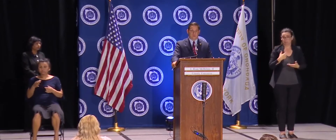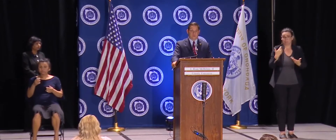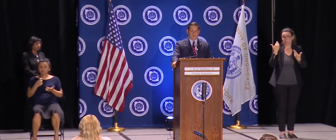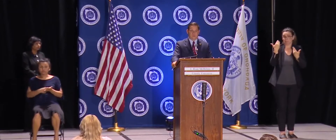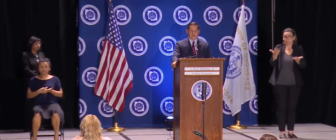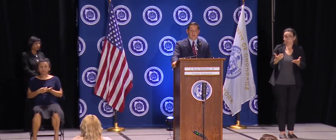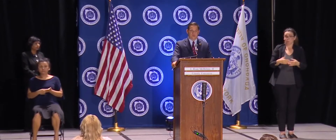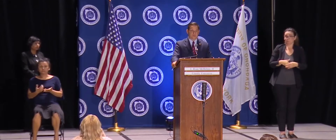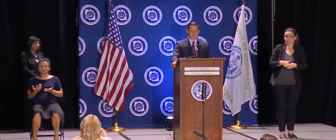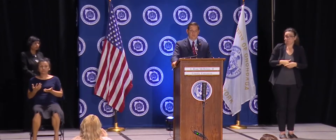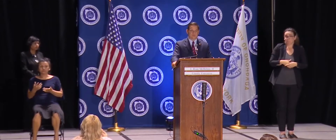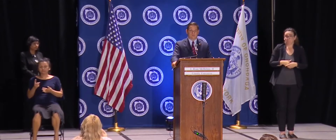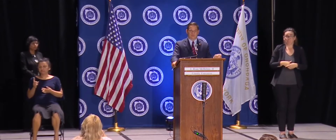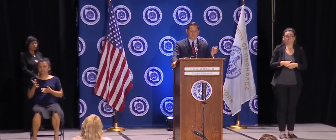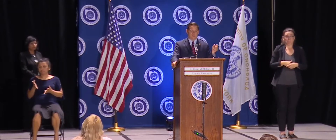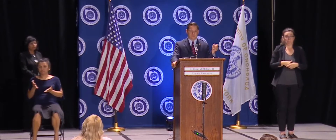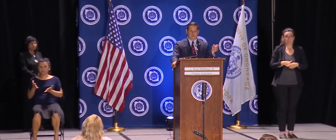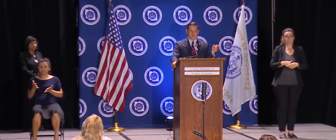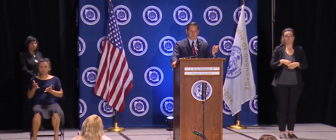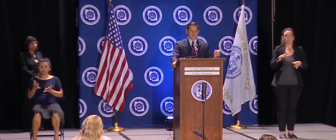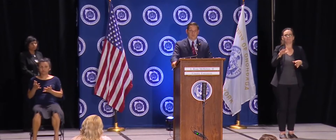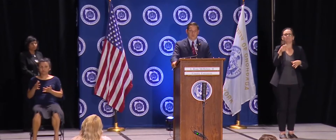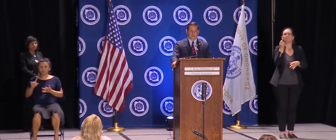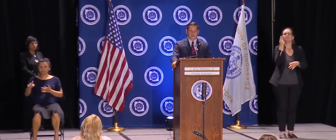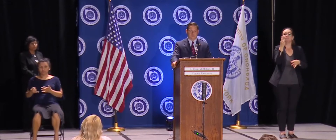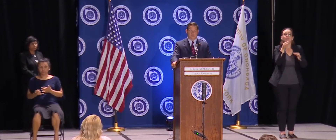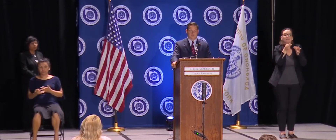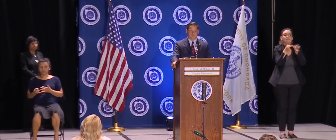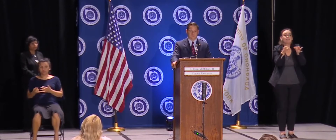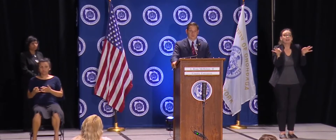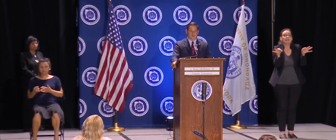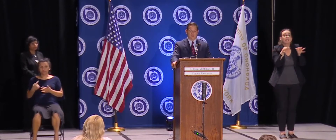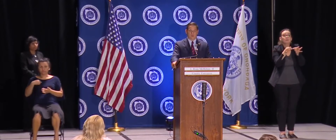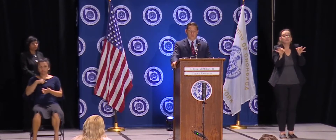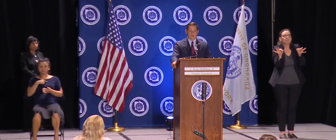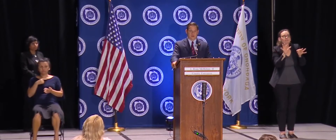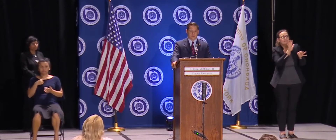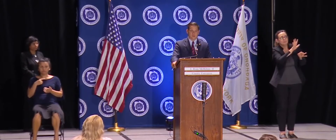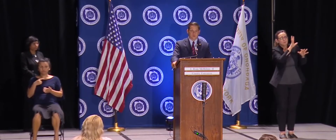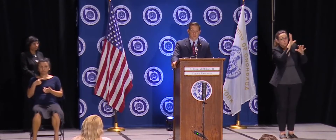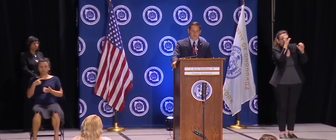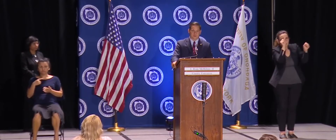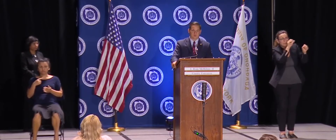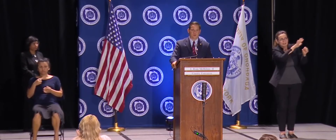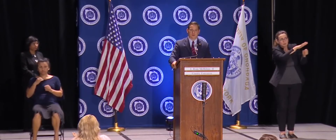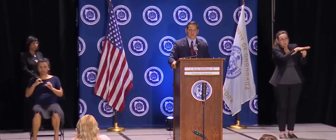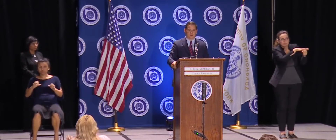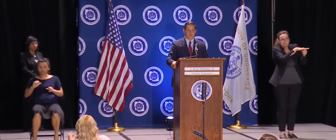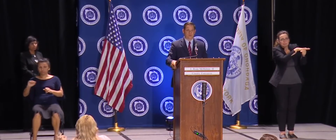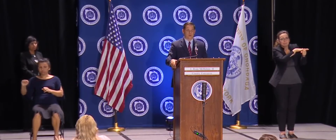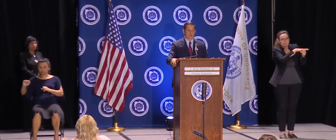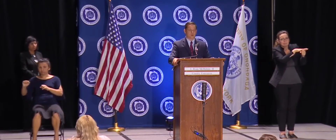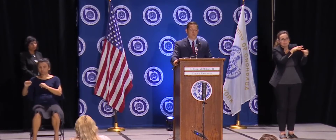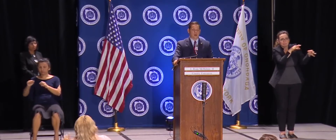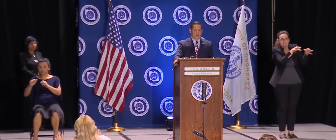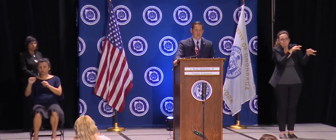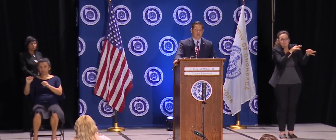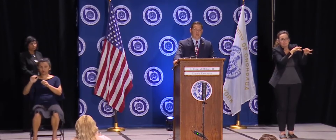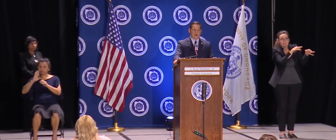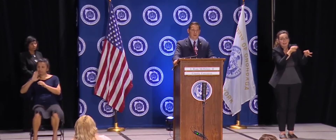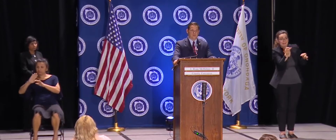language, definition, communication differences. We were just talking to the superintendent 20 minutes ago, so